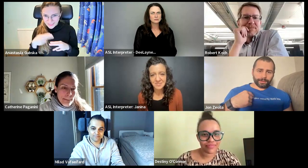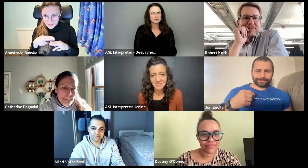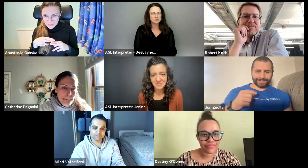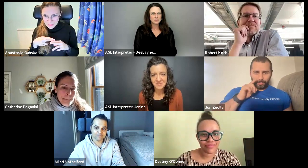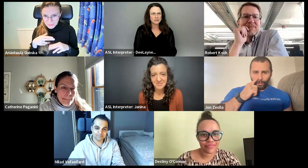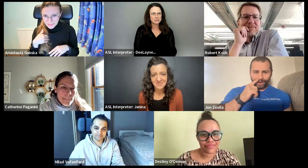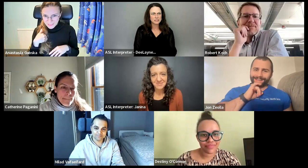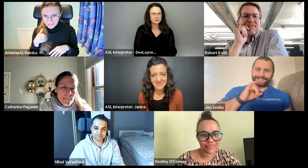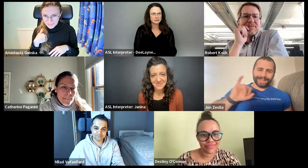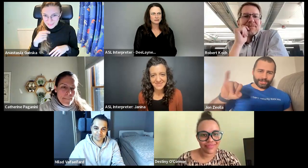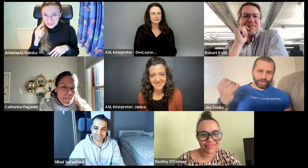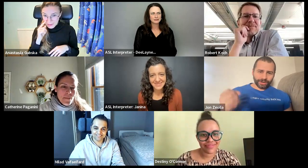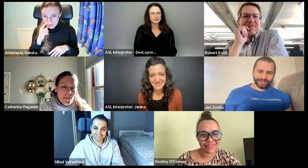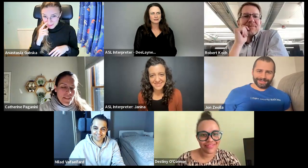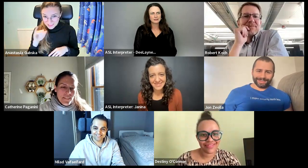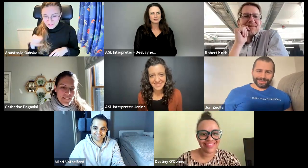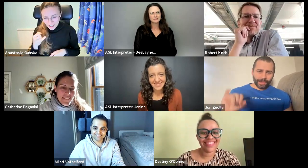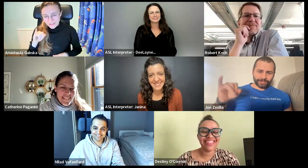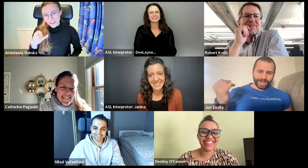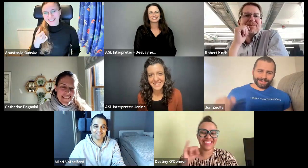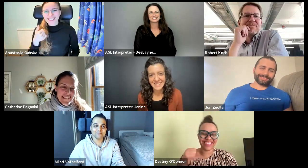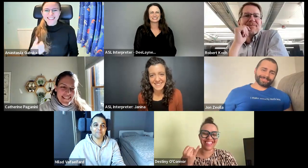Do you have a name sign? Jonathan.